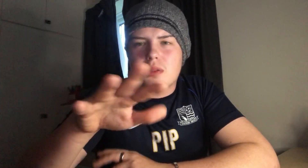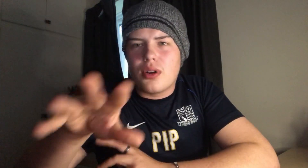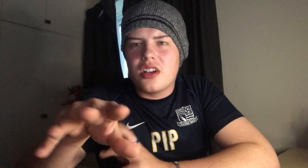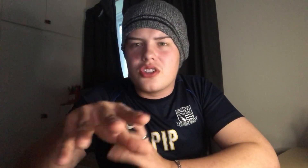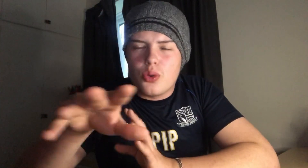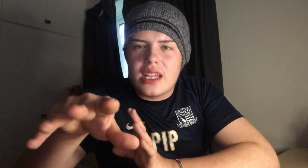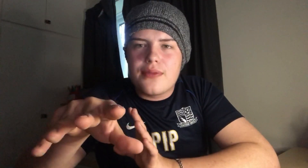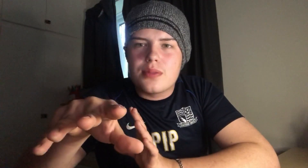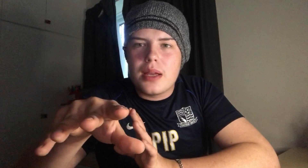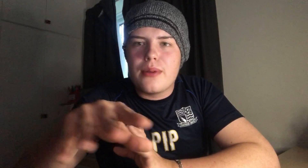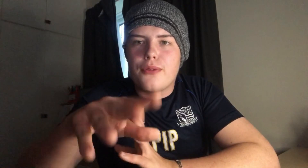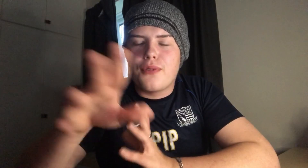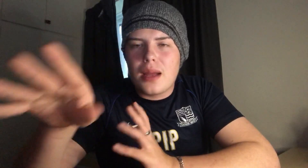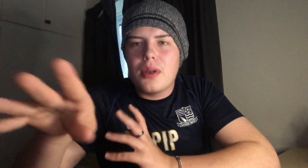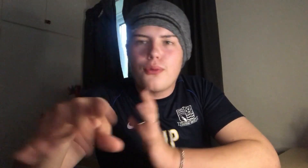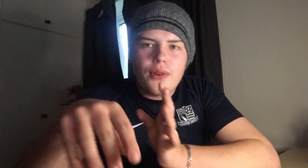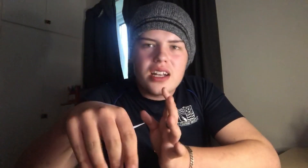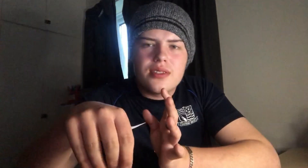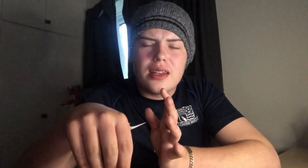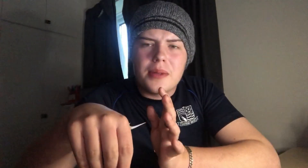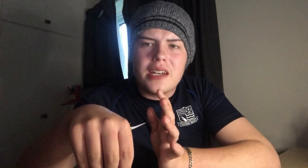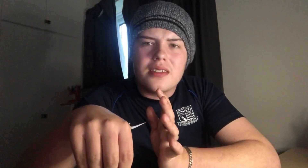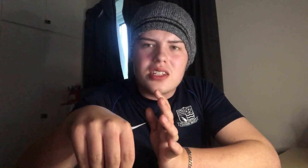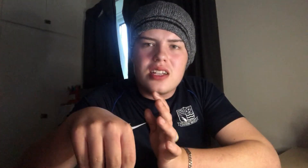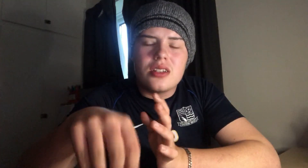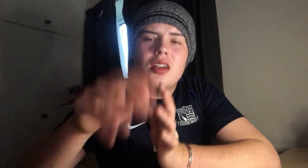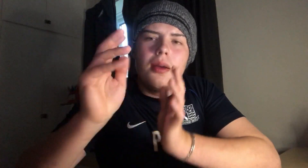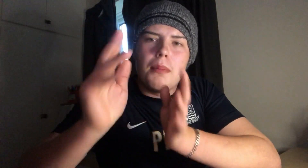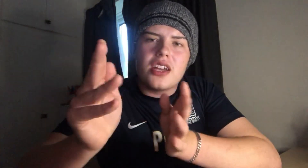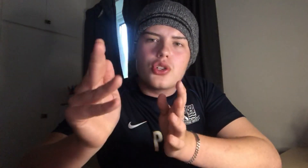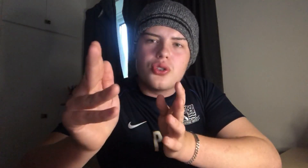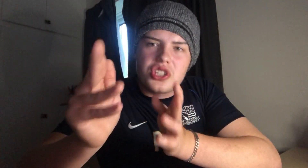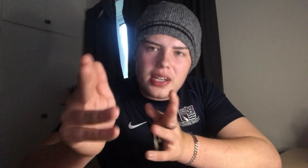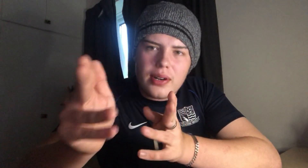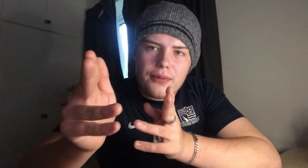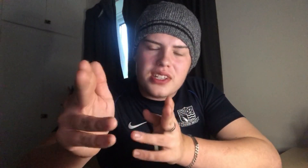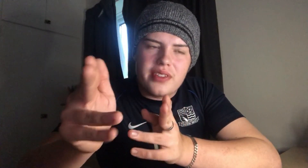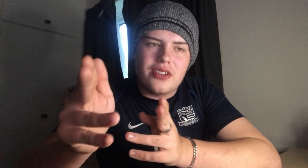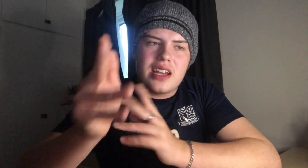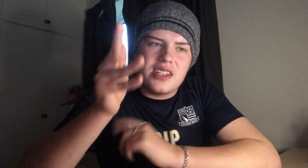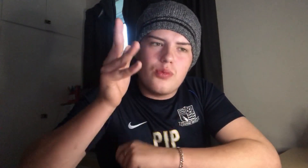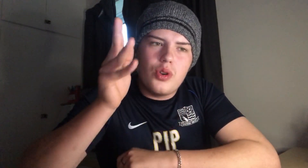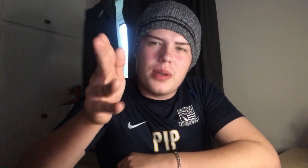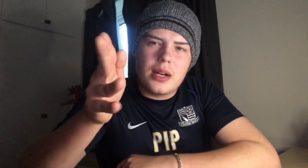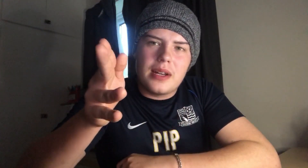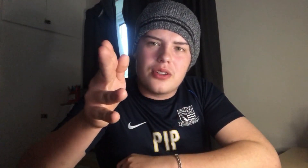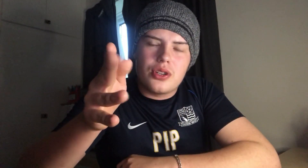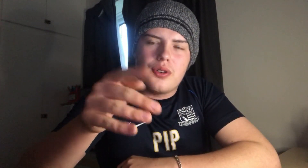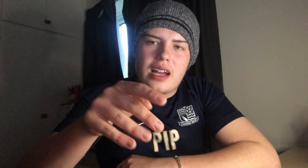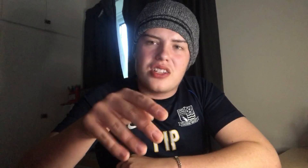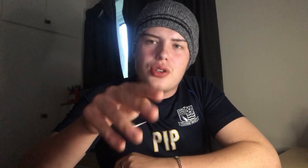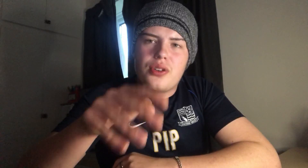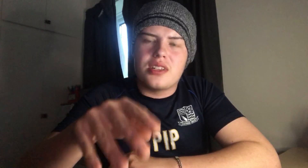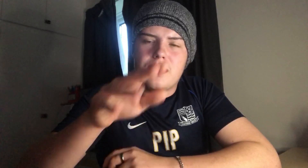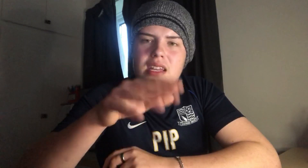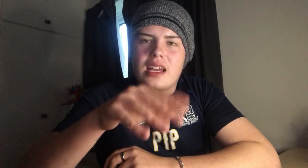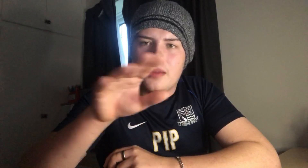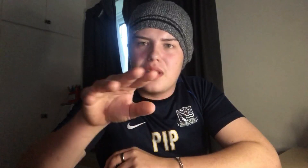surprises or gifts maybe for family or friends at the beginning of the season, make sure to stick around for these videos as it will be coming out soon, as soon as me and the